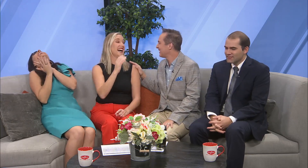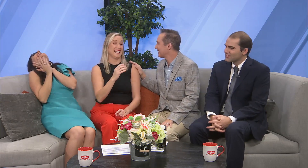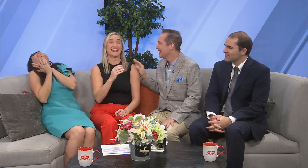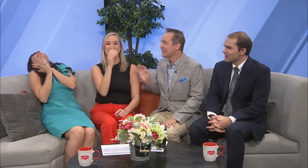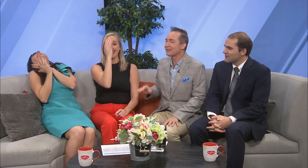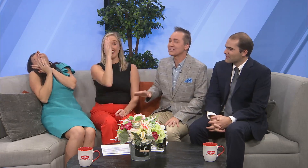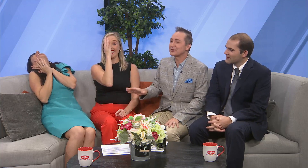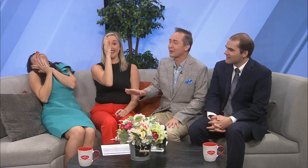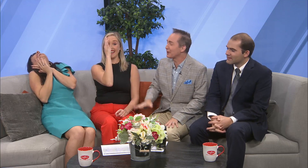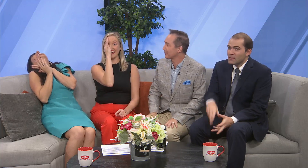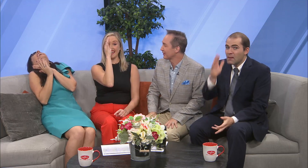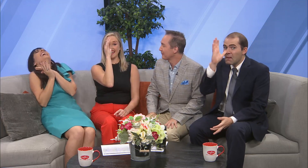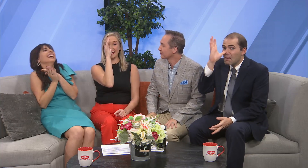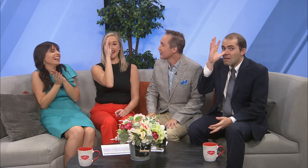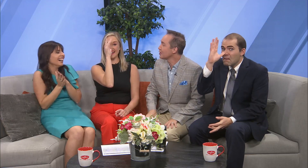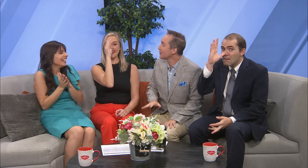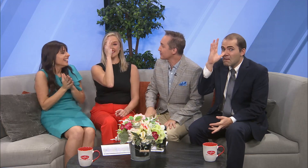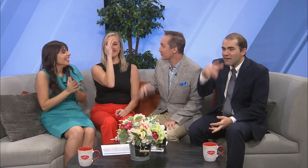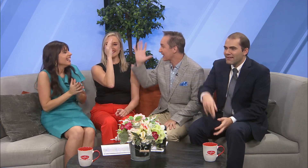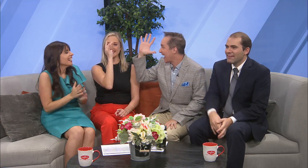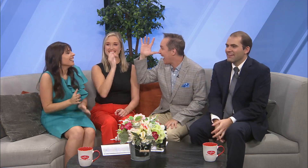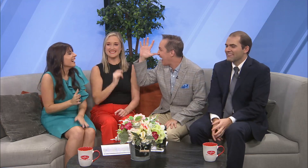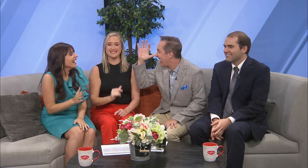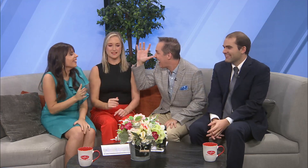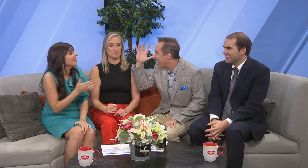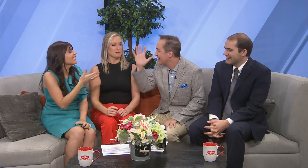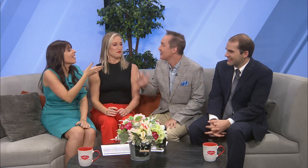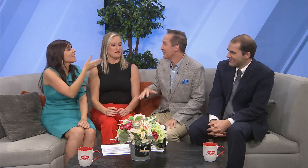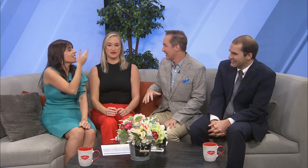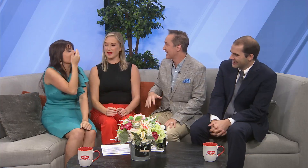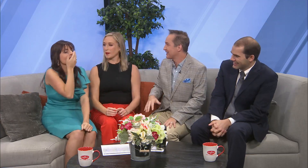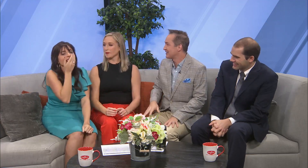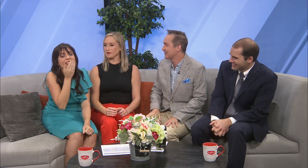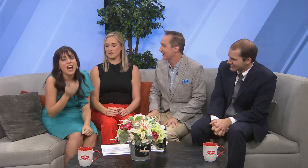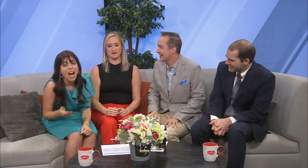That was adorable. No, because it was like, ha ha ha. You know when kids do that?